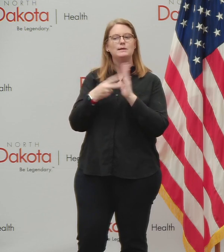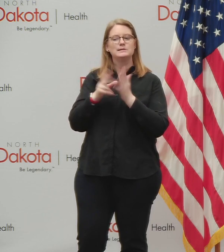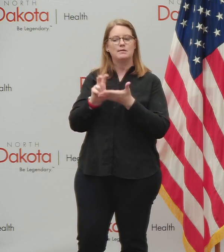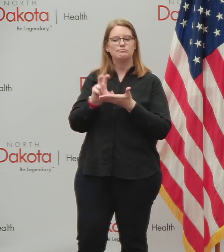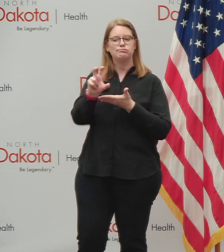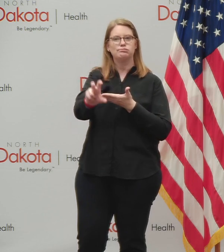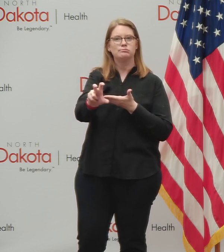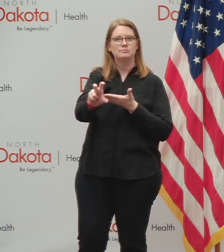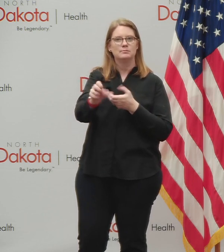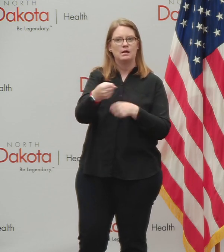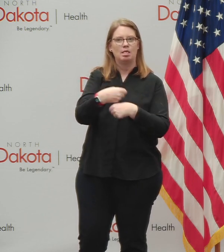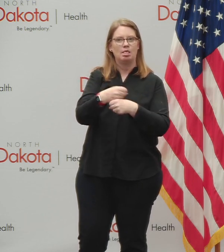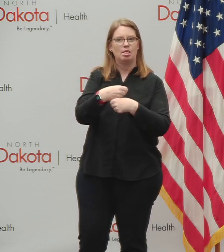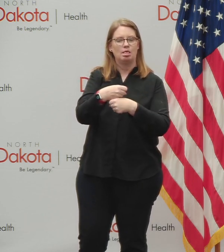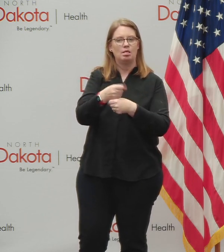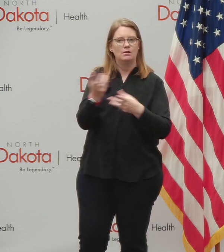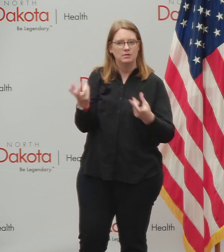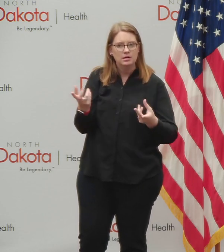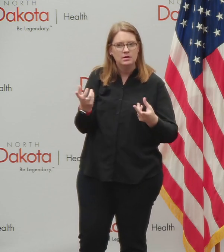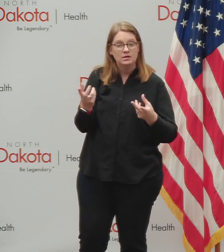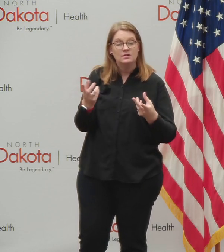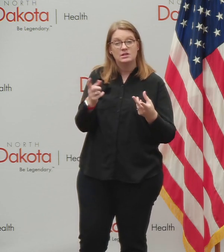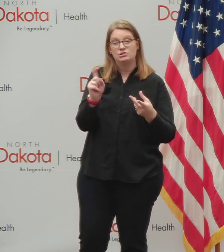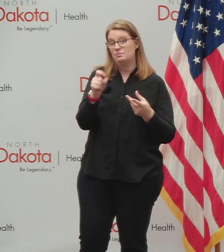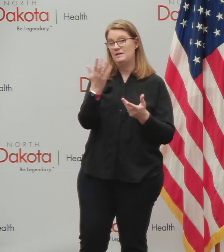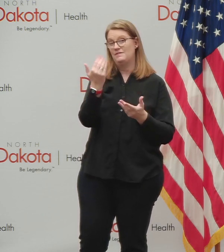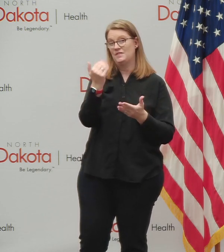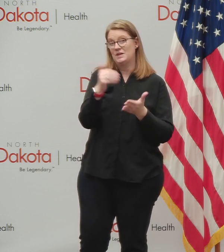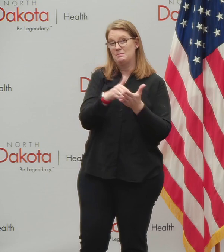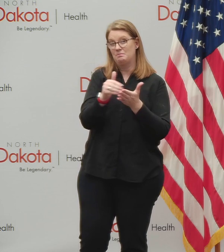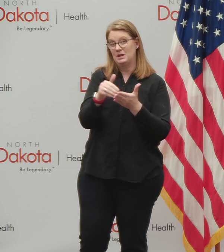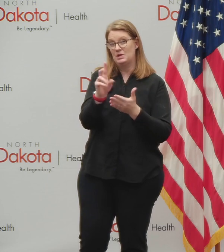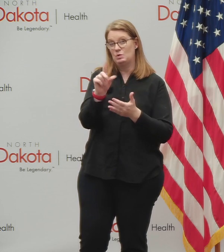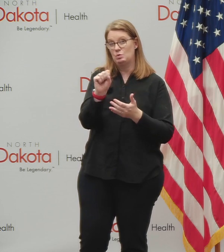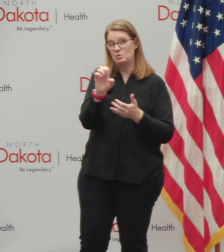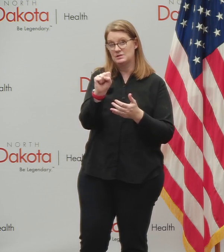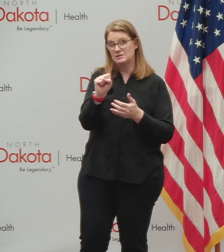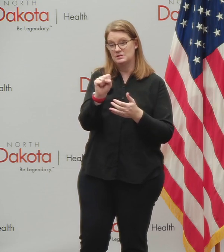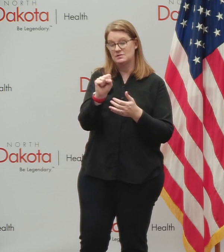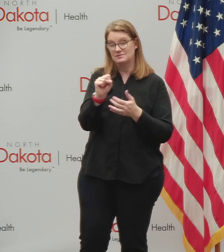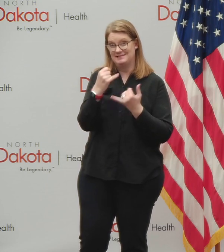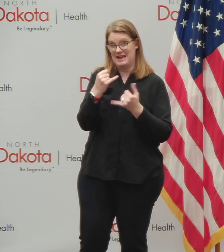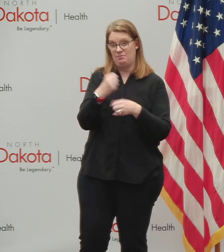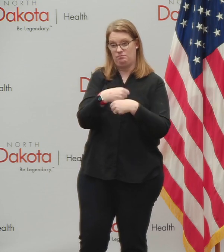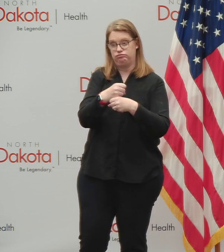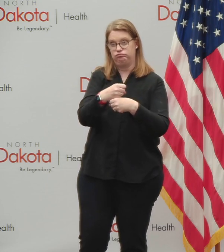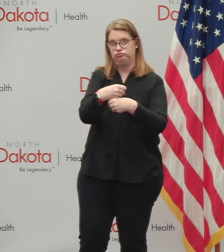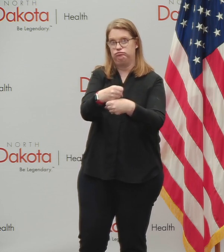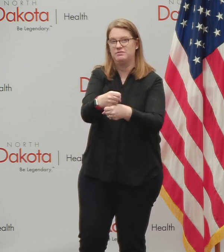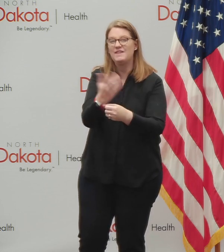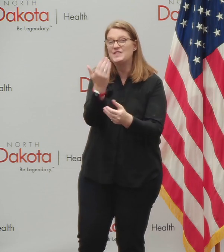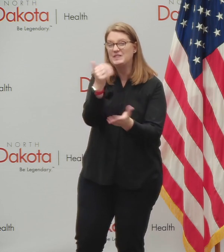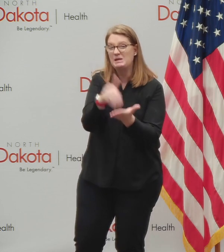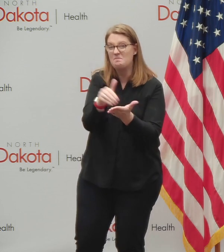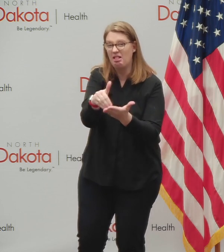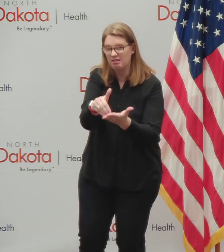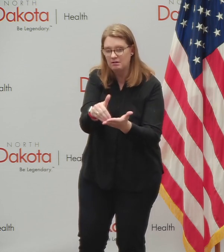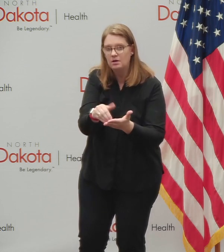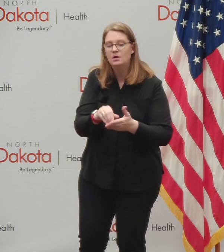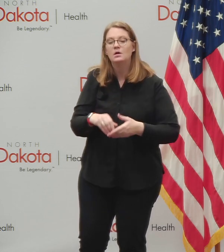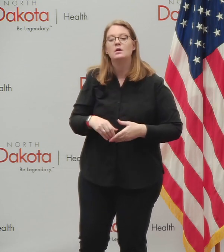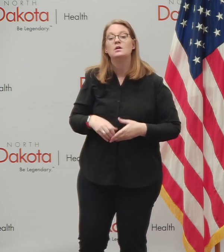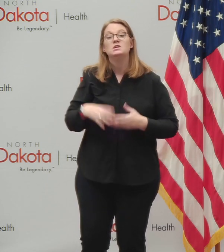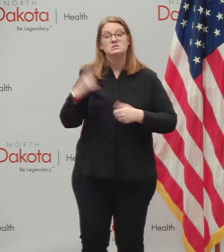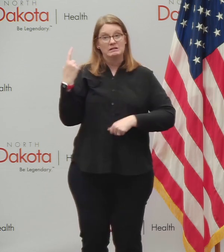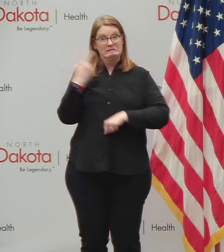know that in one case, there's at least 15 million doses that have been made that are in process of being manufactured right now. So once the day, the approval